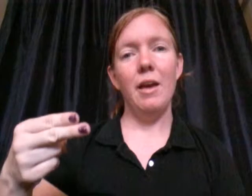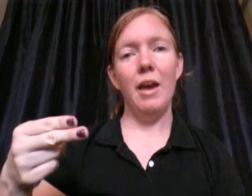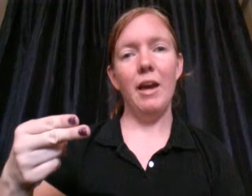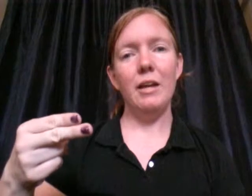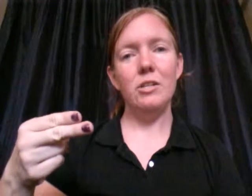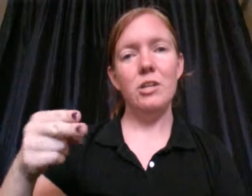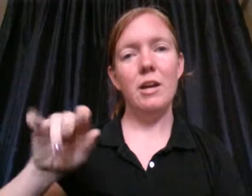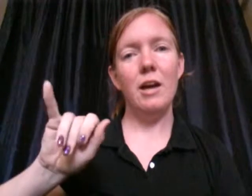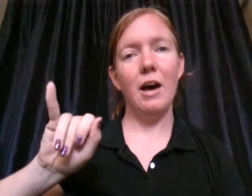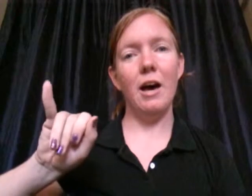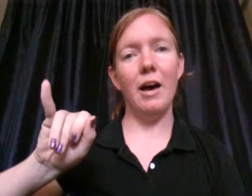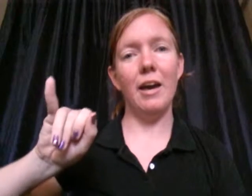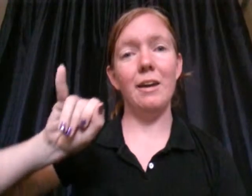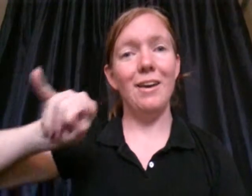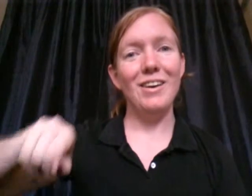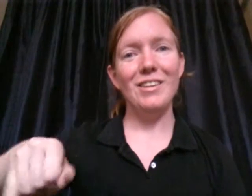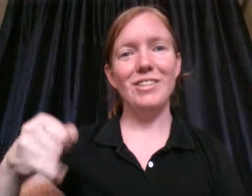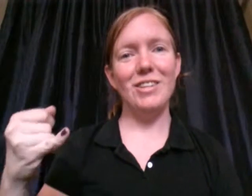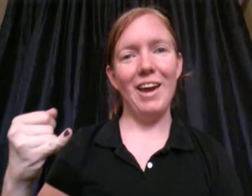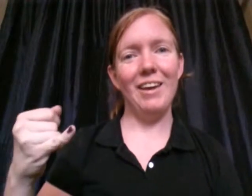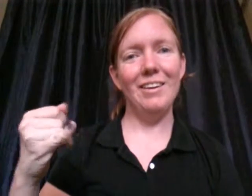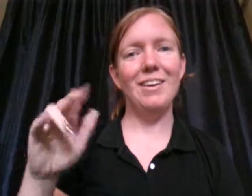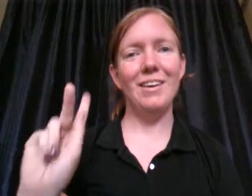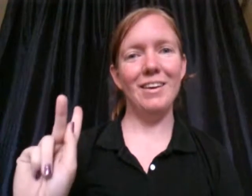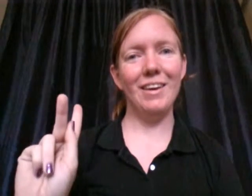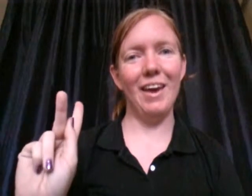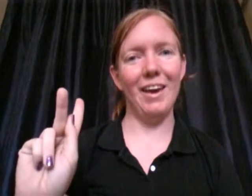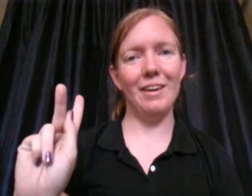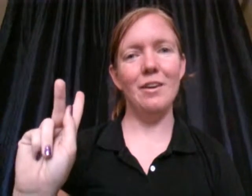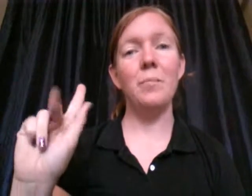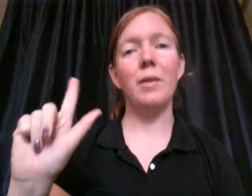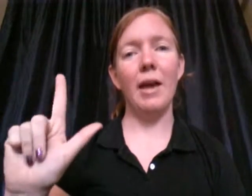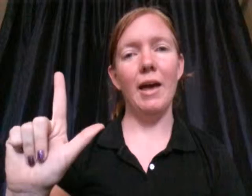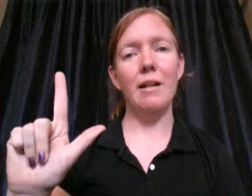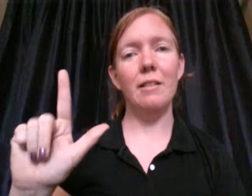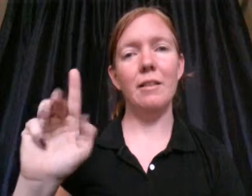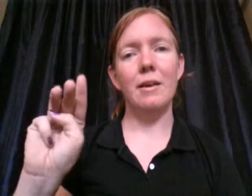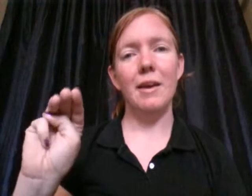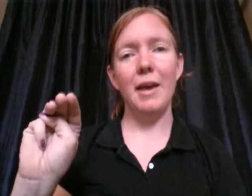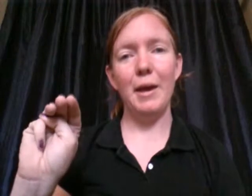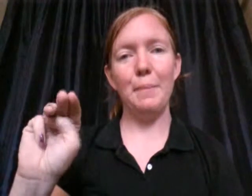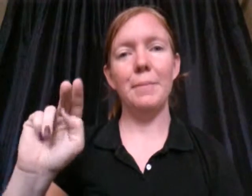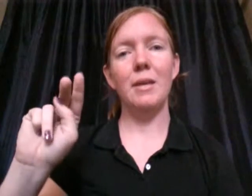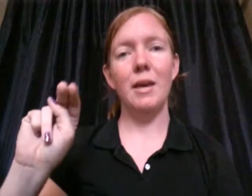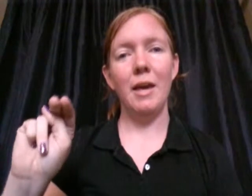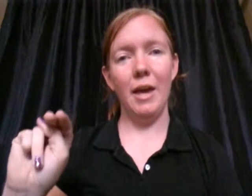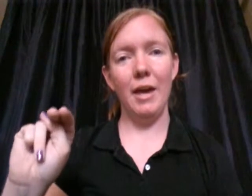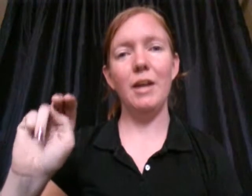H I J K L M N